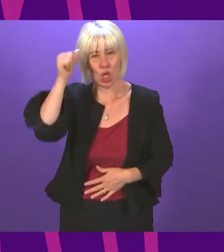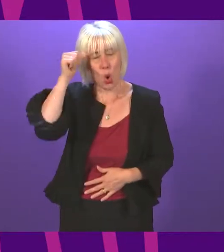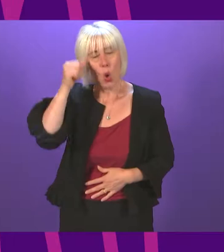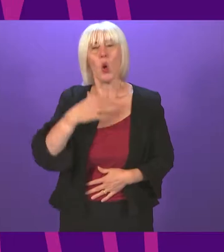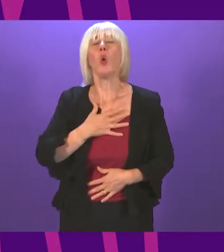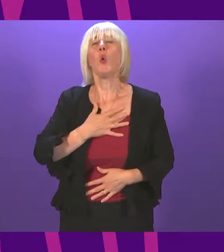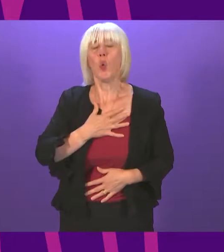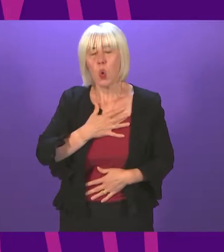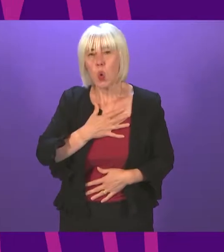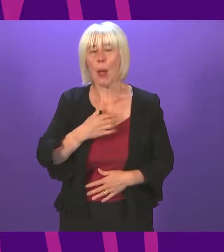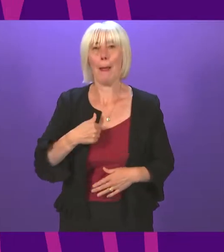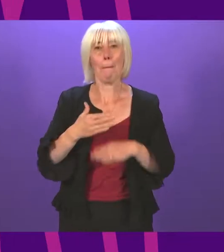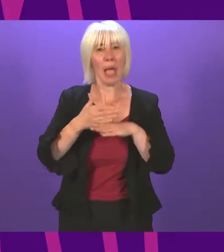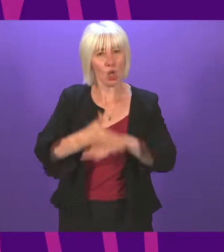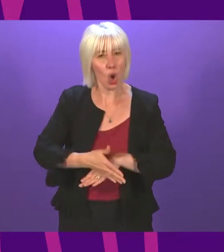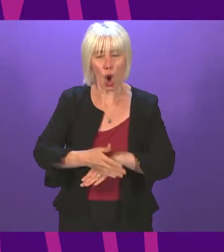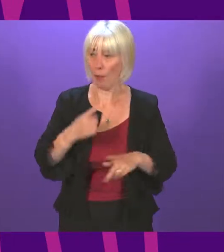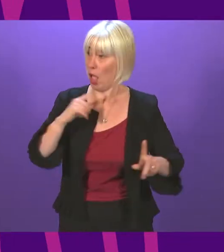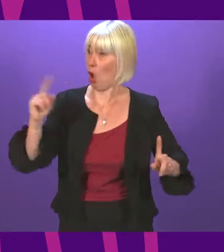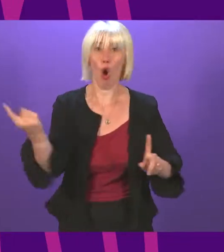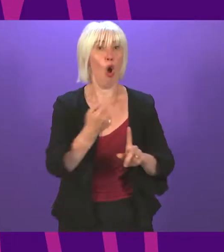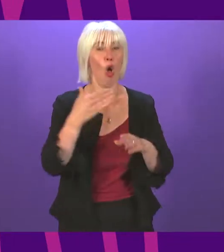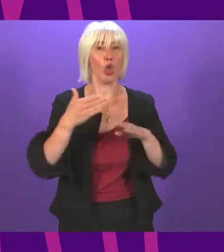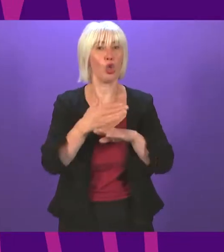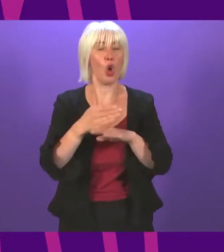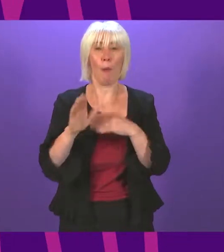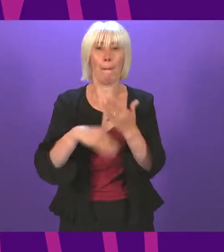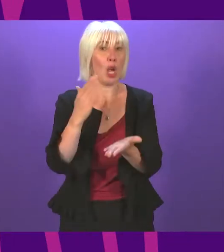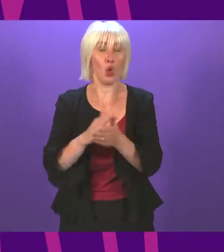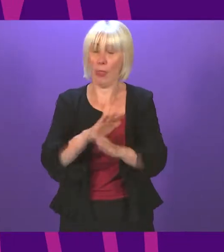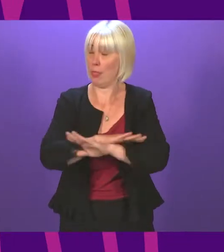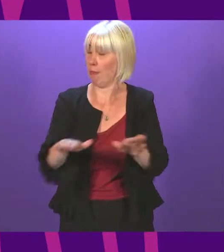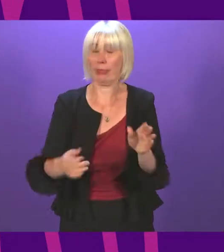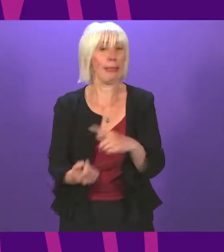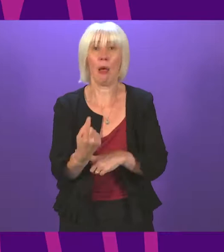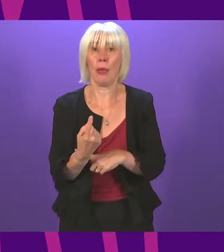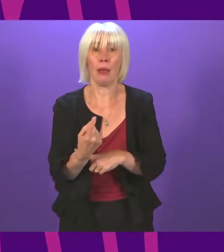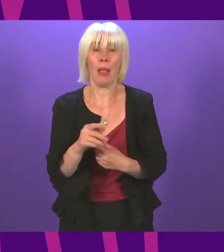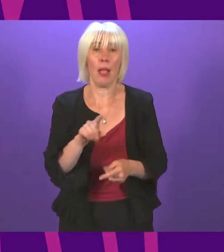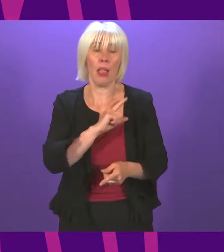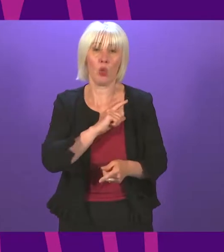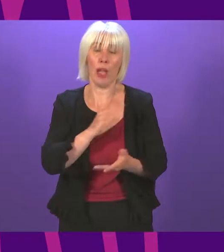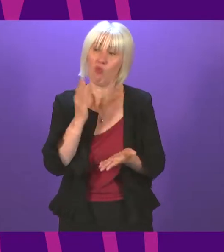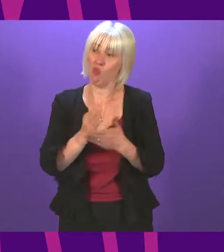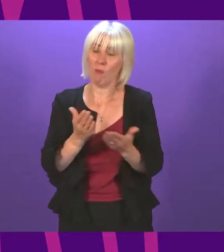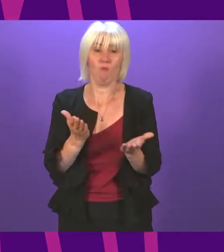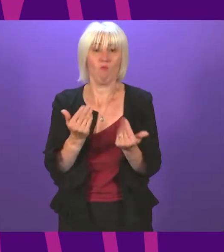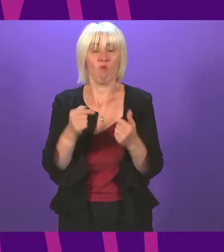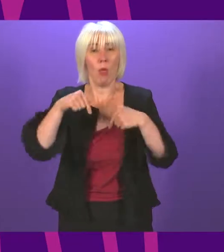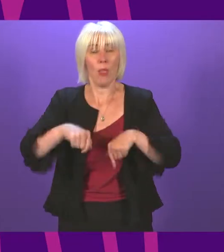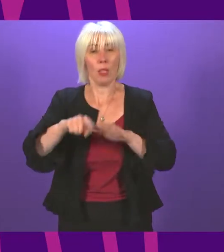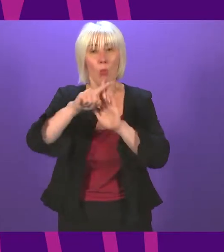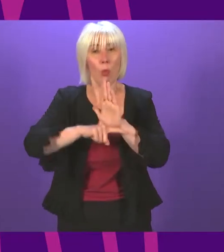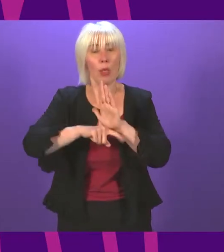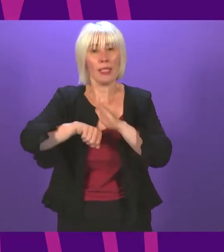is my job and all our jobs in here to make sure that that is not the case. That is why I really welcome this policy development